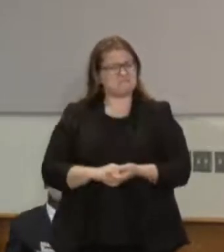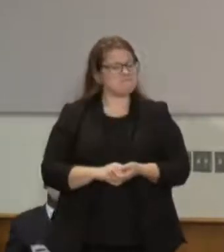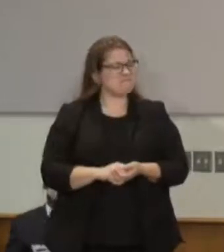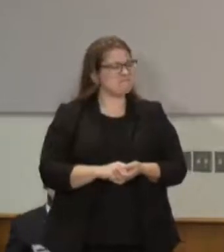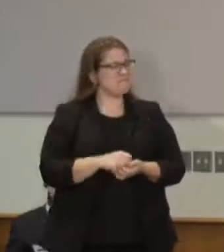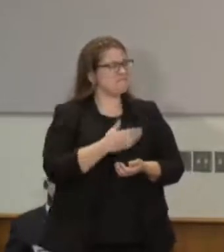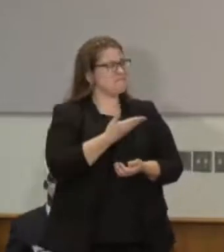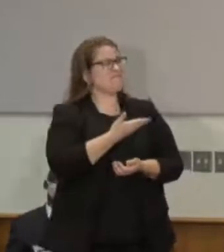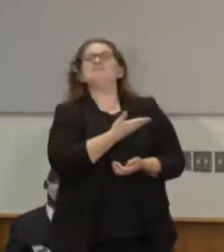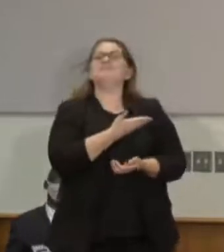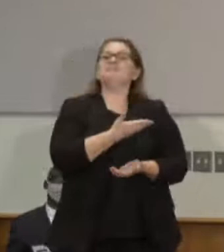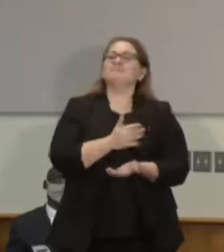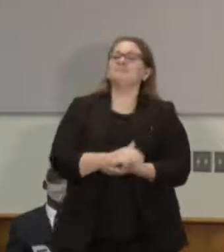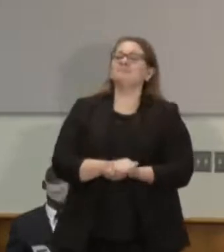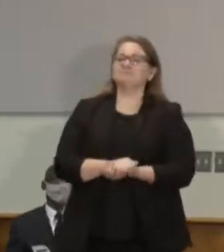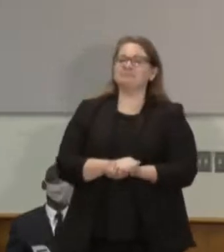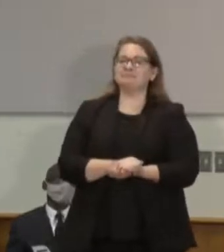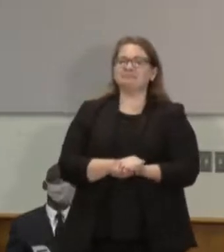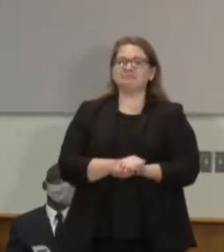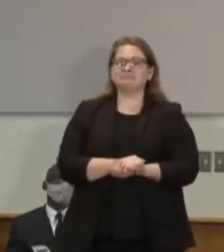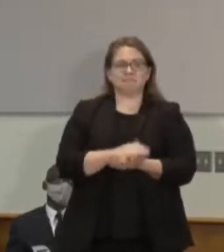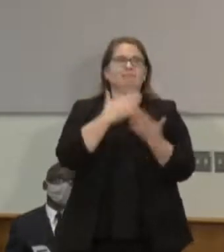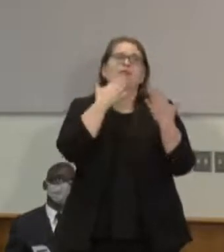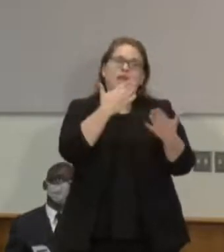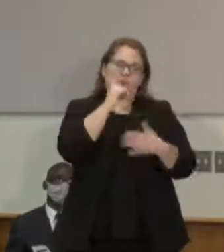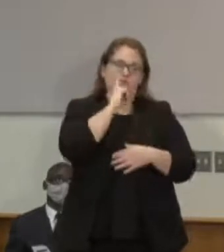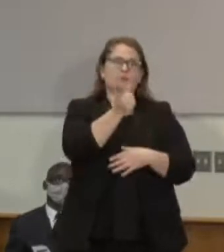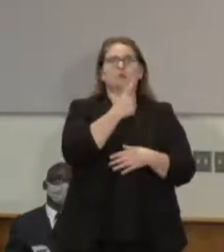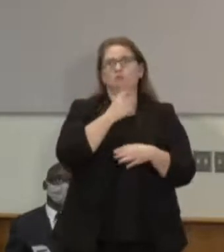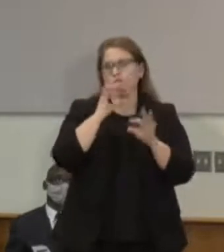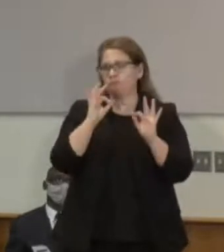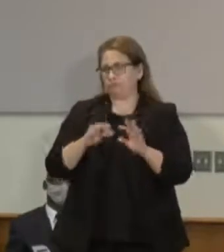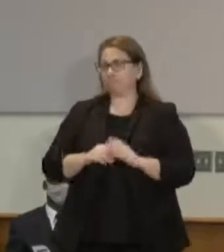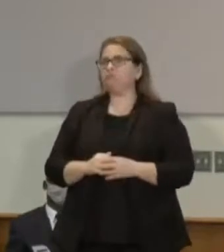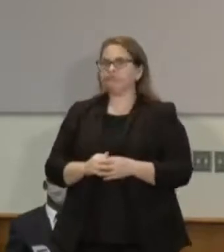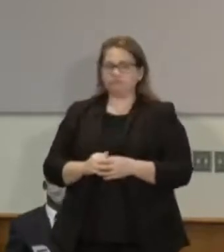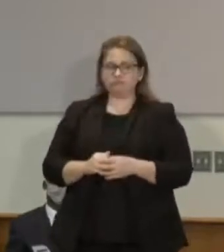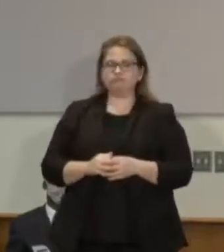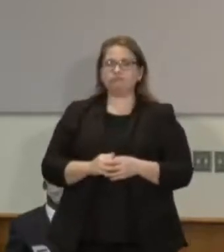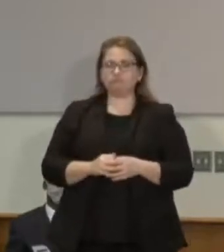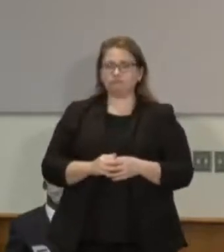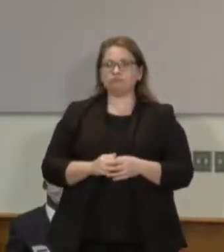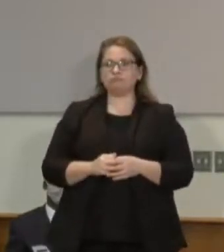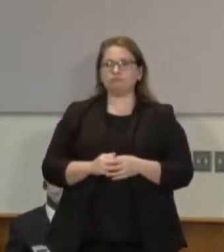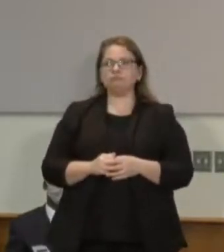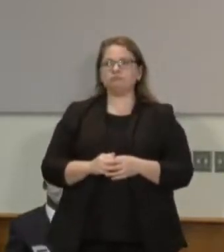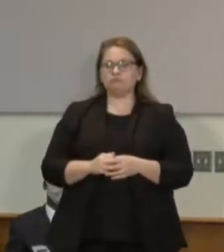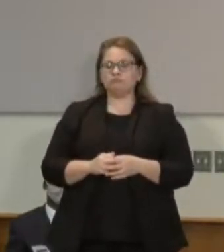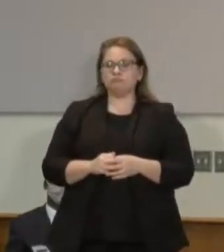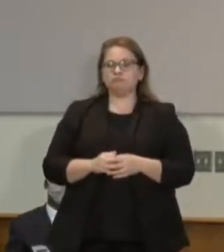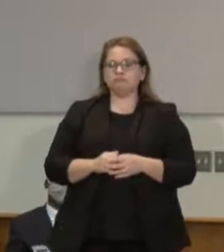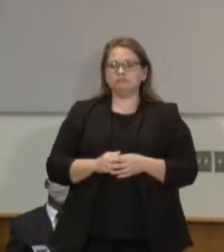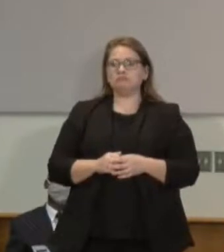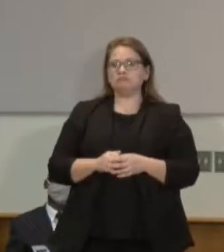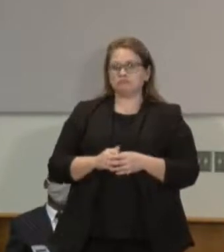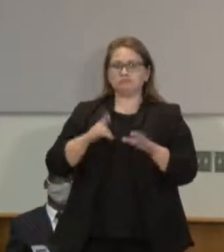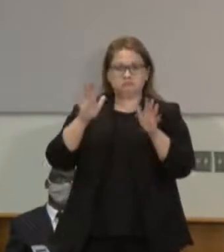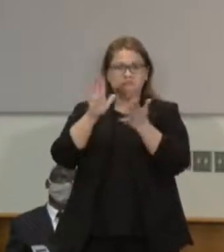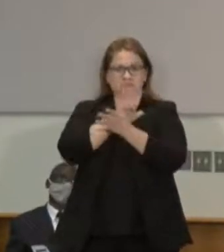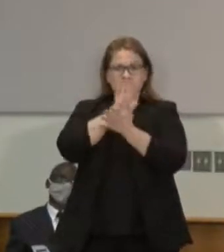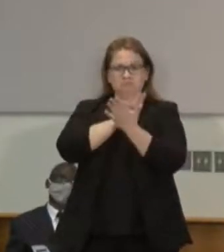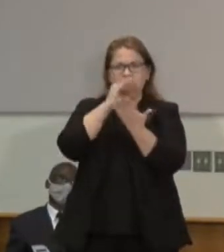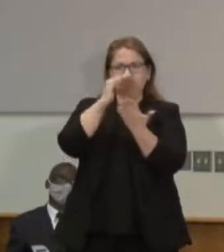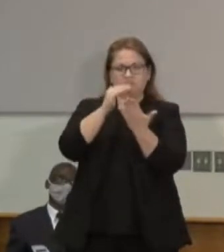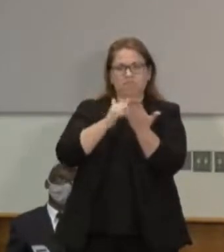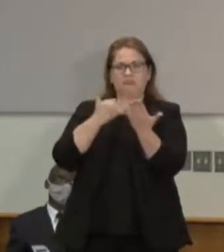Well, thank you for the question and I know that it is, I know that we have a kind of a list here that we're working off of but there are plenty of